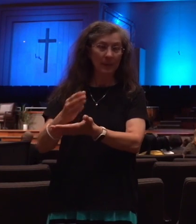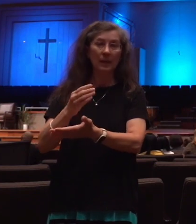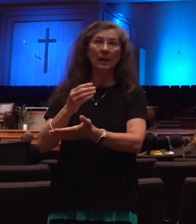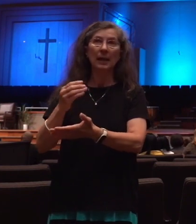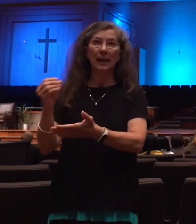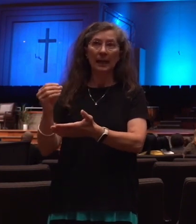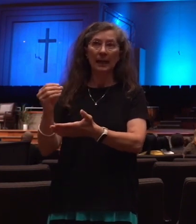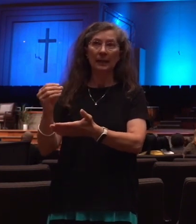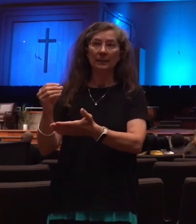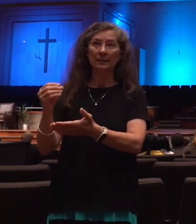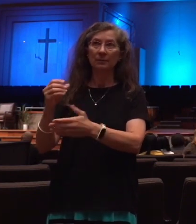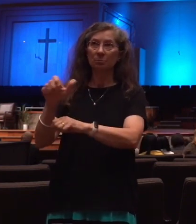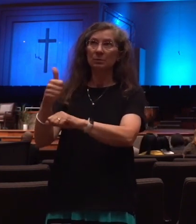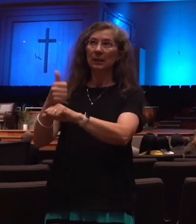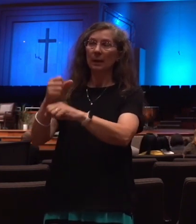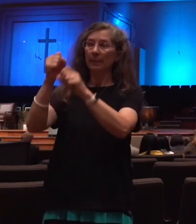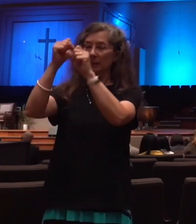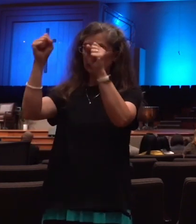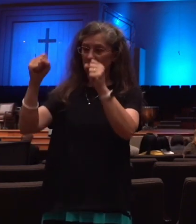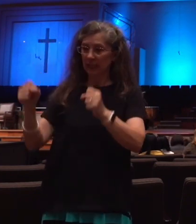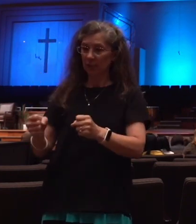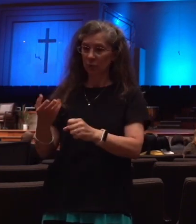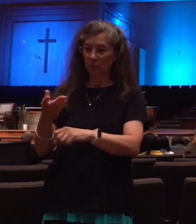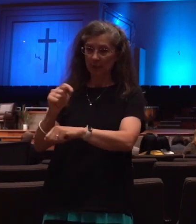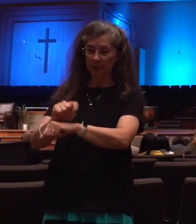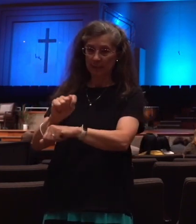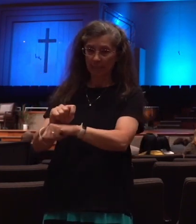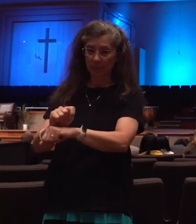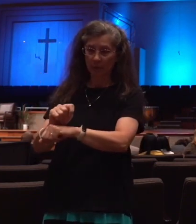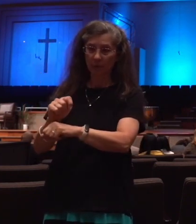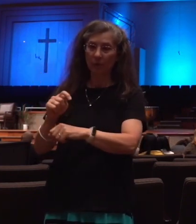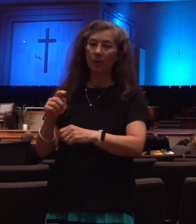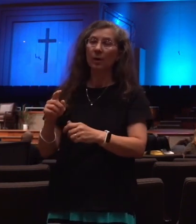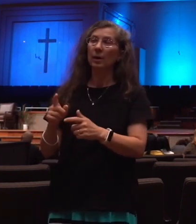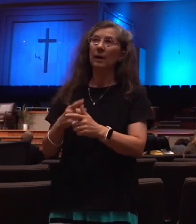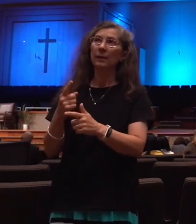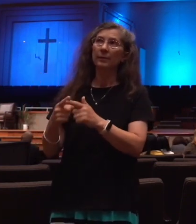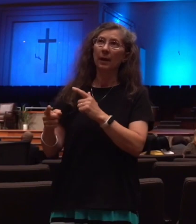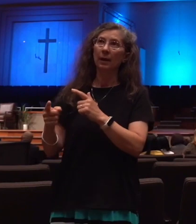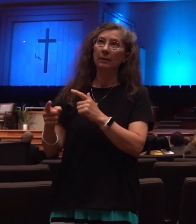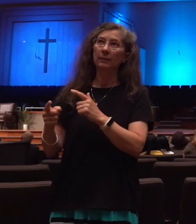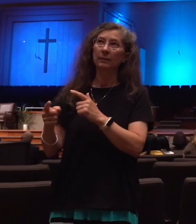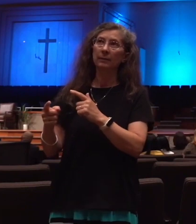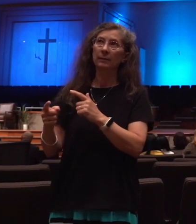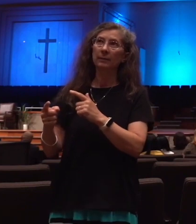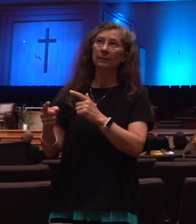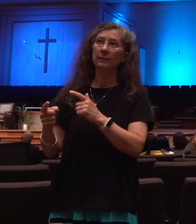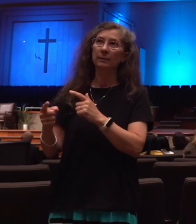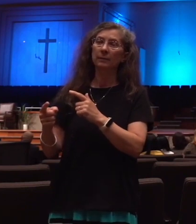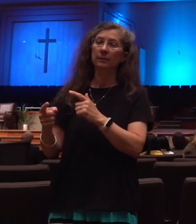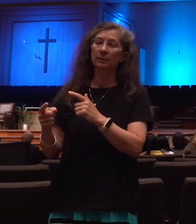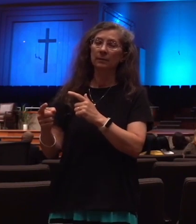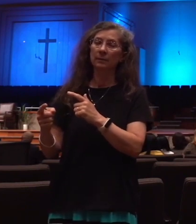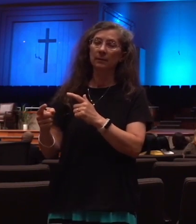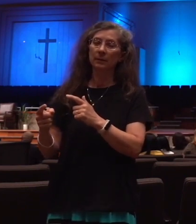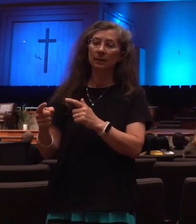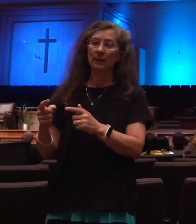even until the consummation. And that determined shall be poured upon the desolate.